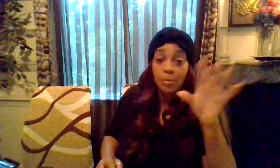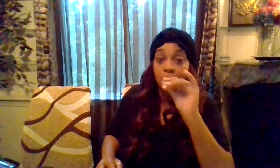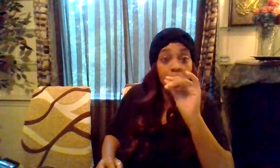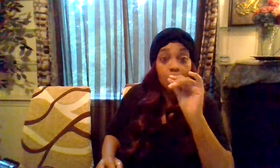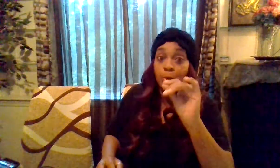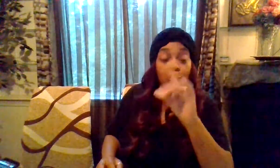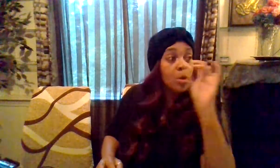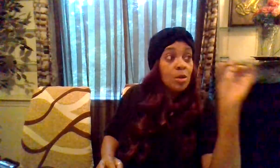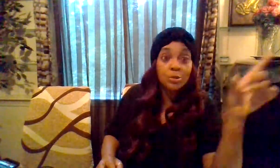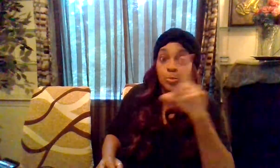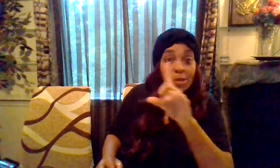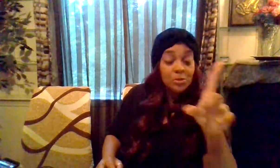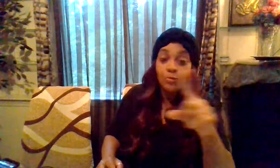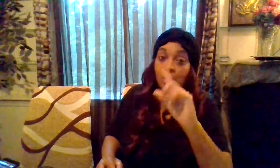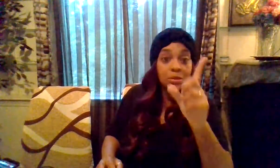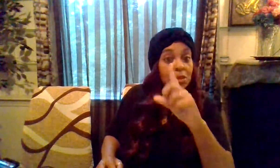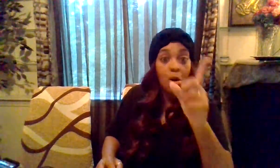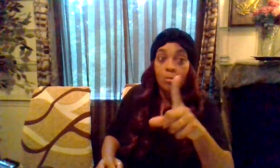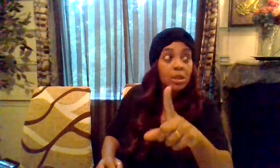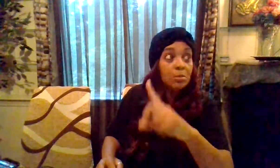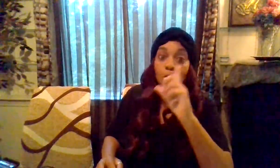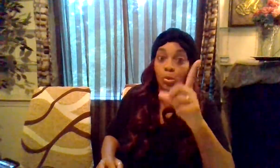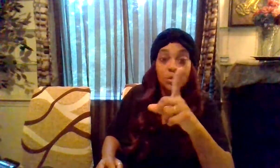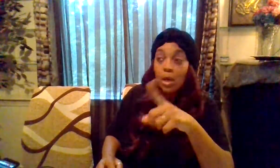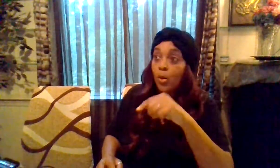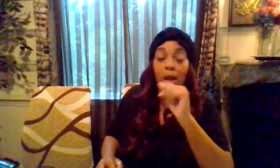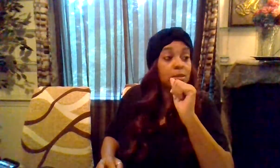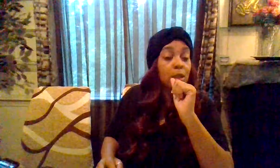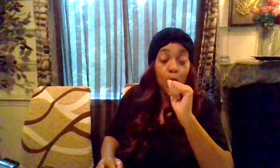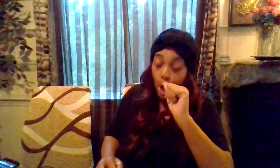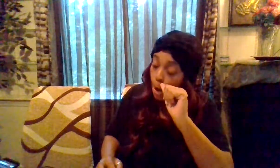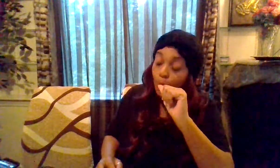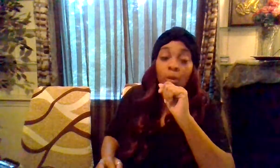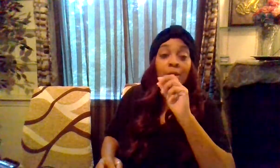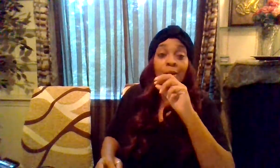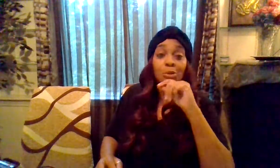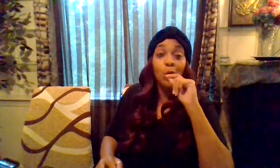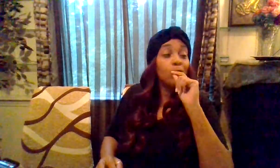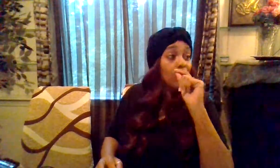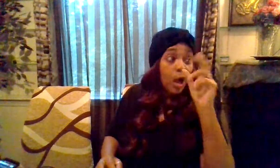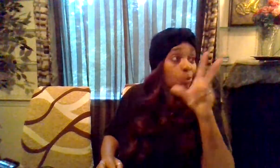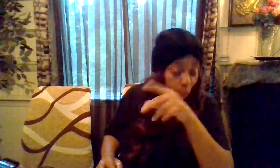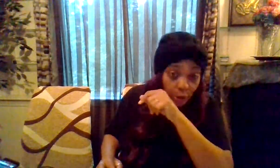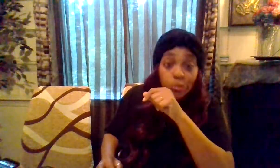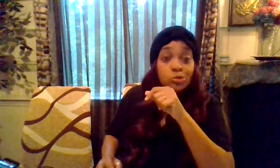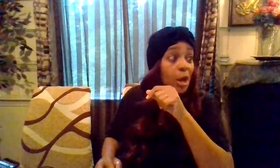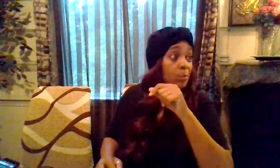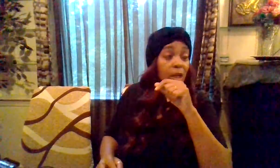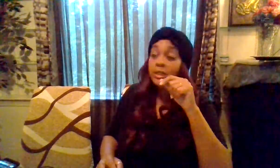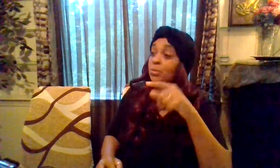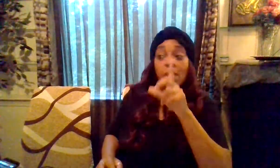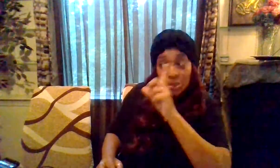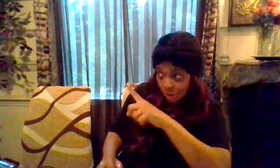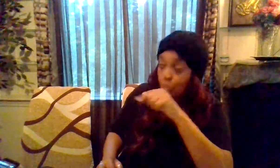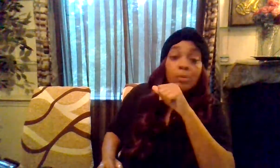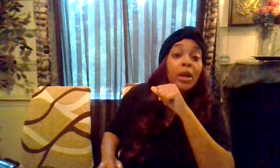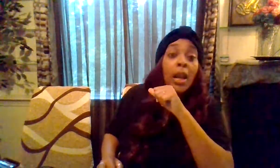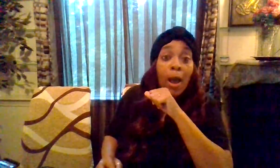able to tell people especially if i seen karma hit him in the worst kind of way i said no you know god really was trying to bless me that shit would have been a lot